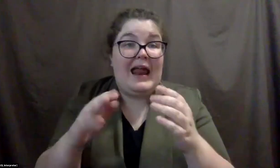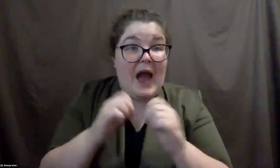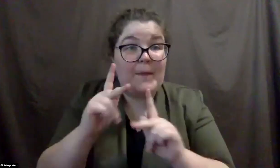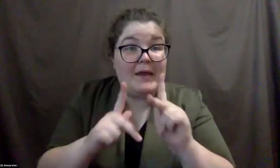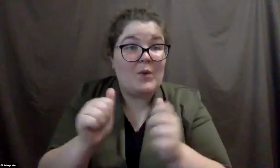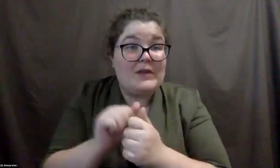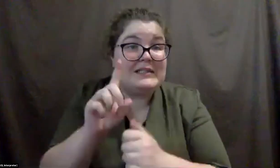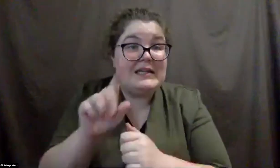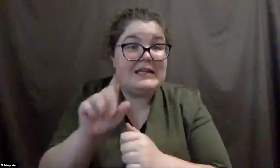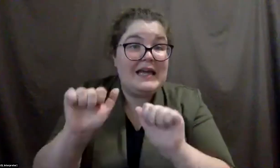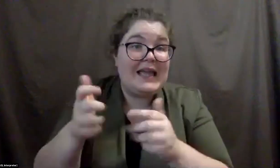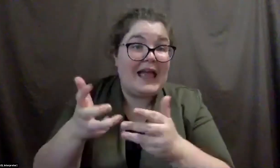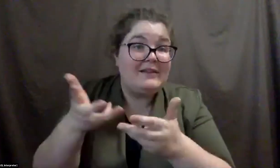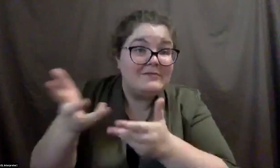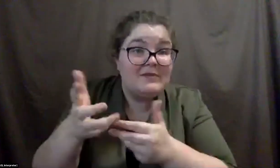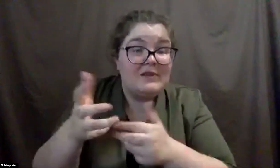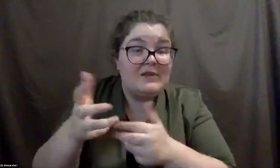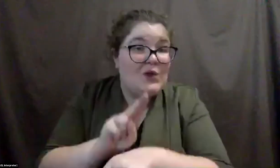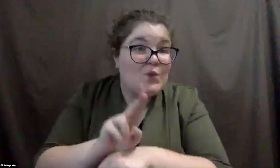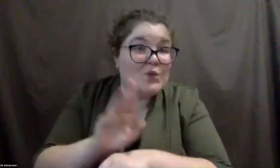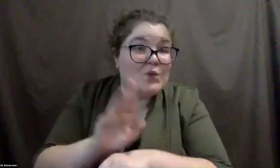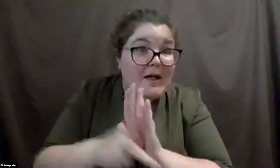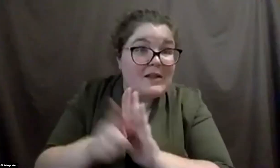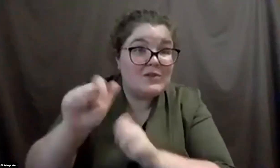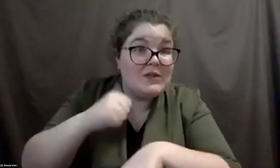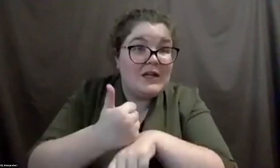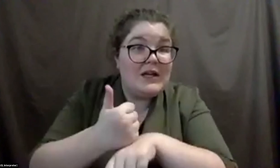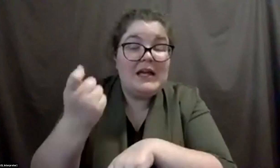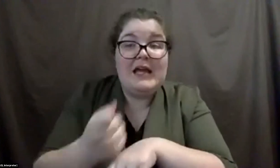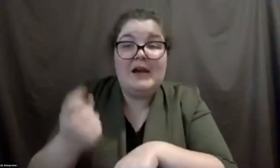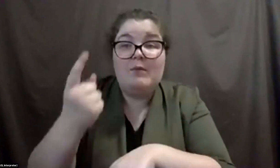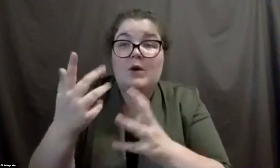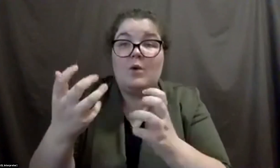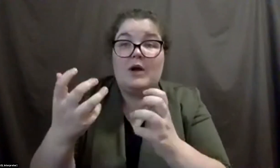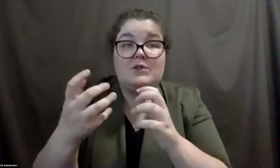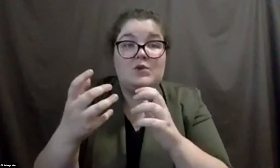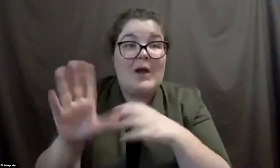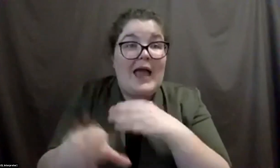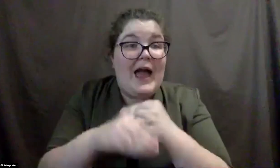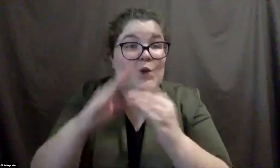interact with those policies that you're setting. Anyone want to add thoughts?